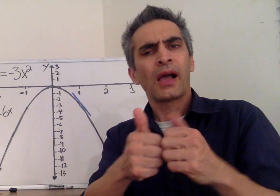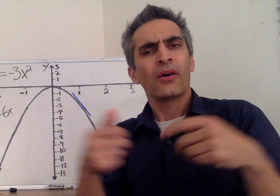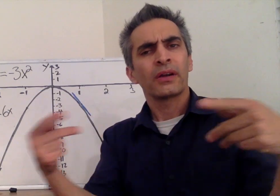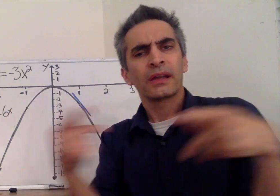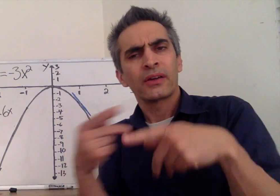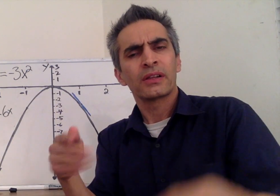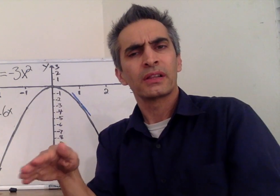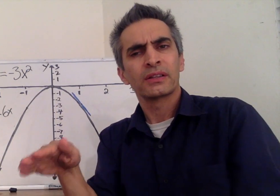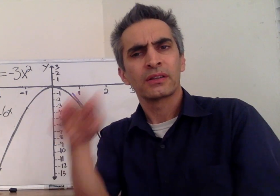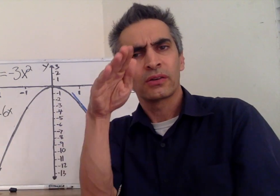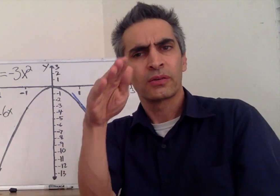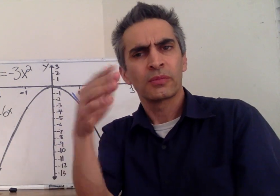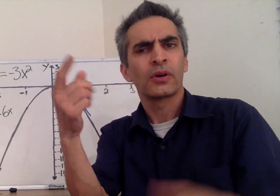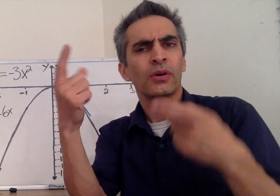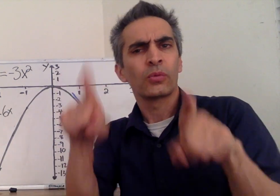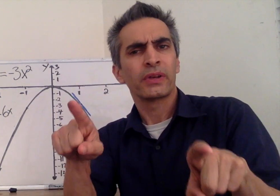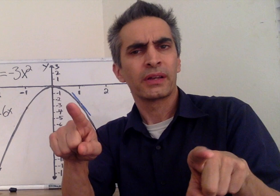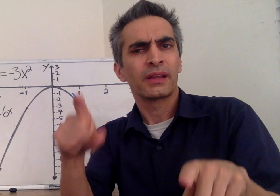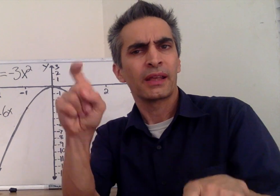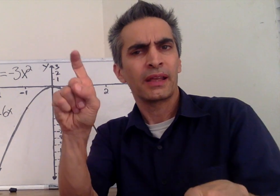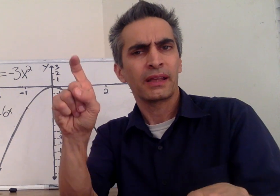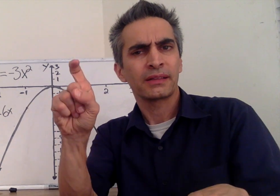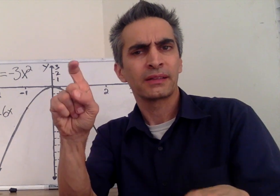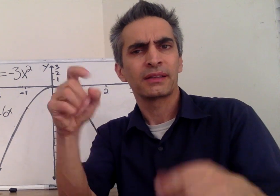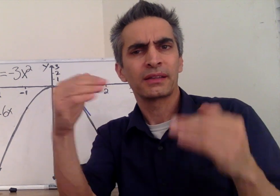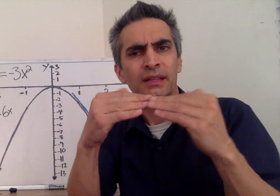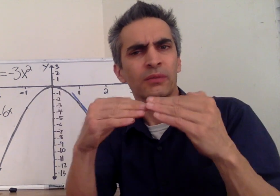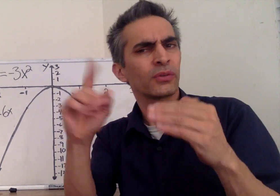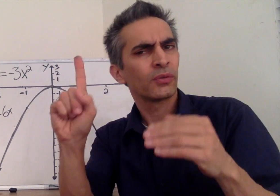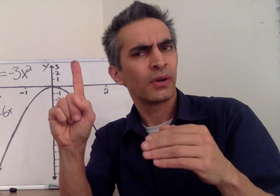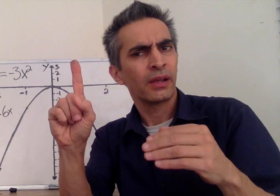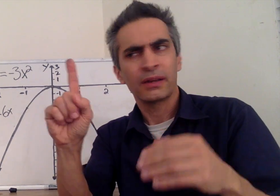How do we calculate the slope when x equals 1?